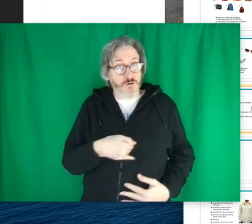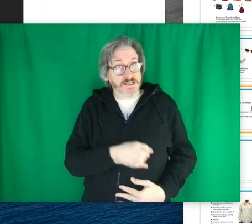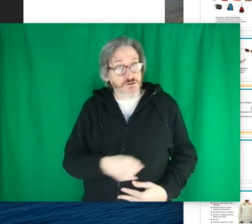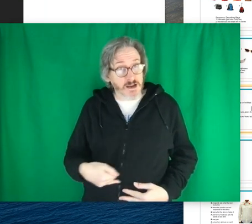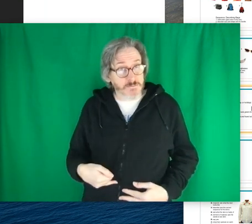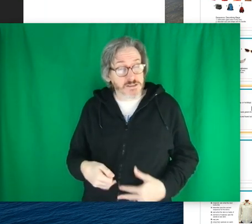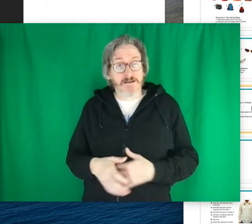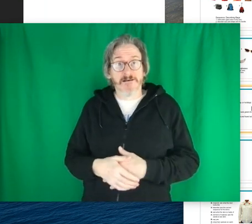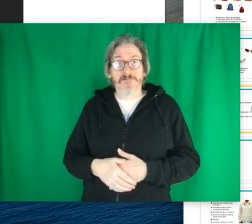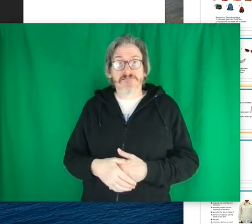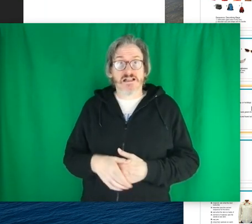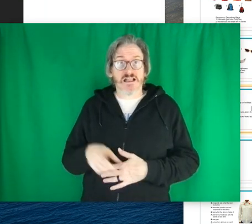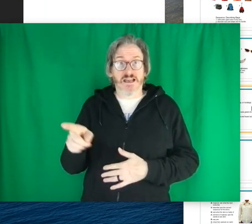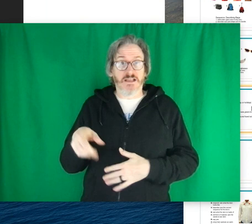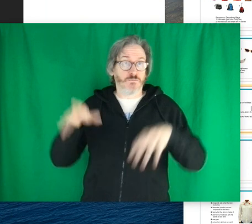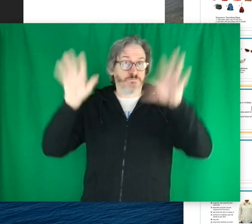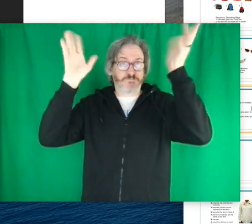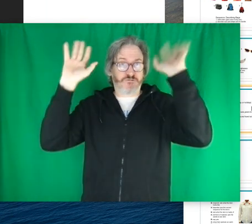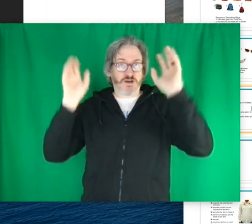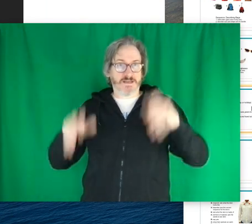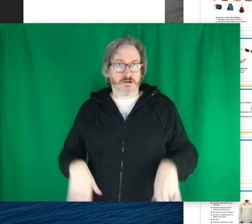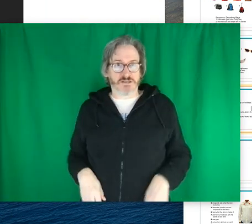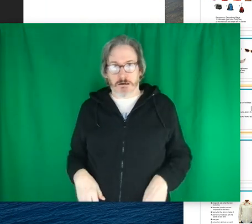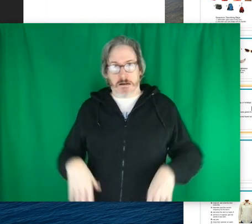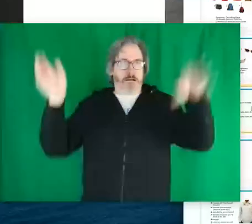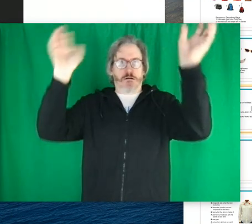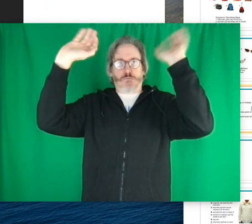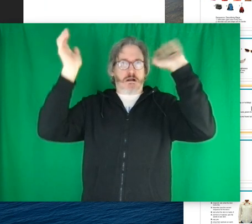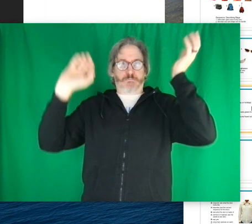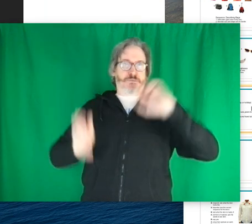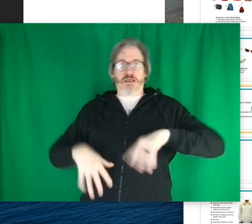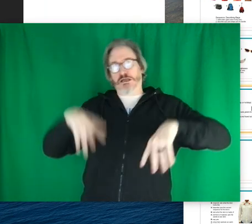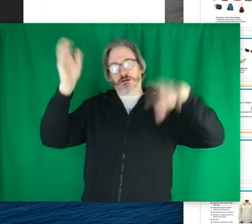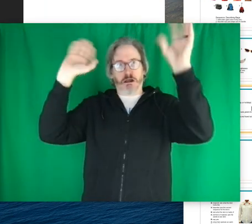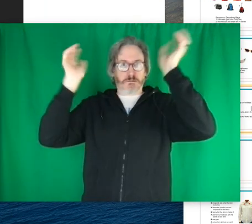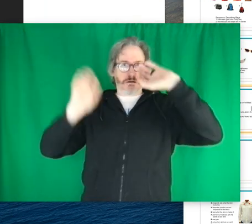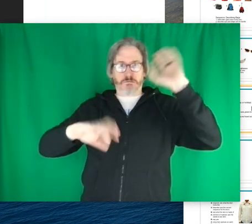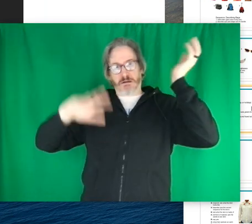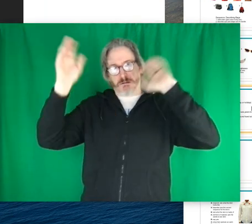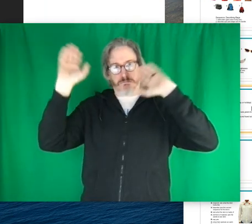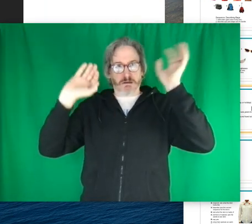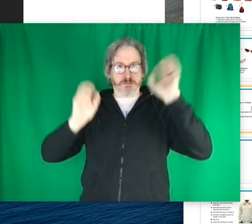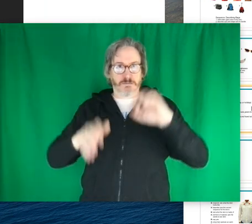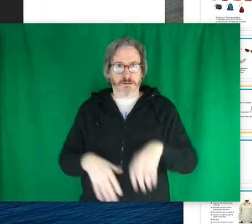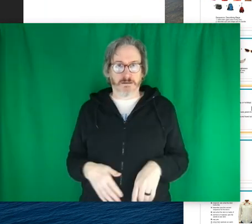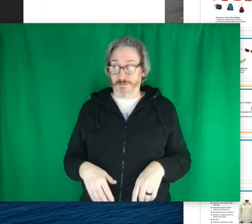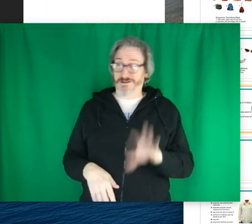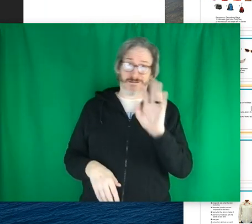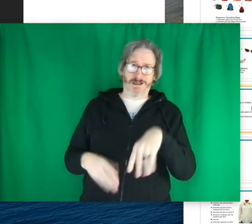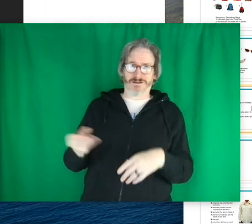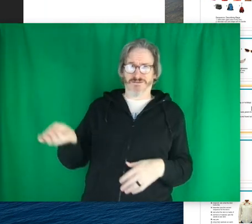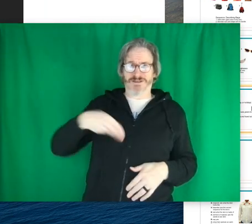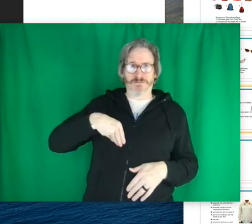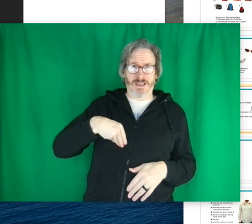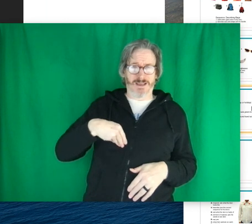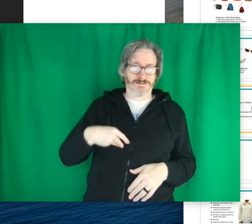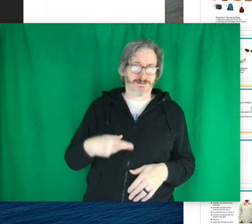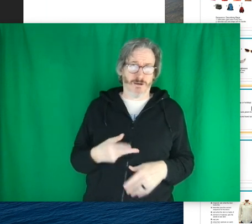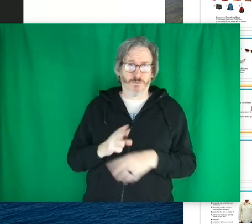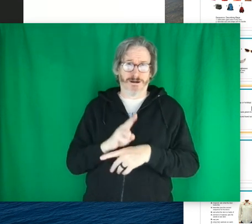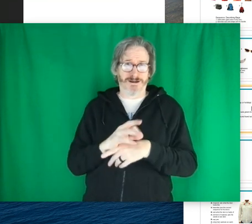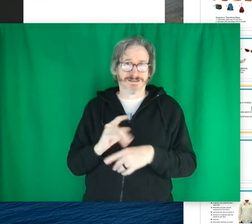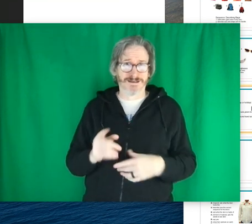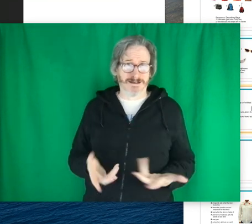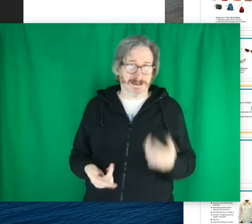thin gray stripes and he freaked out was like i don't wear pink and i'm like hell give it to me